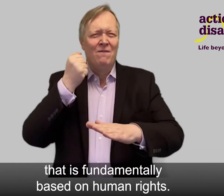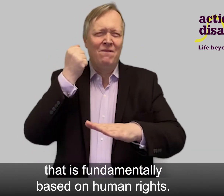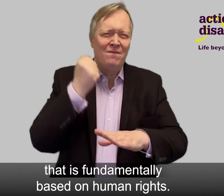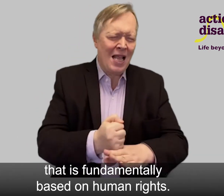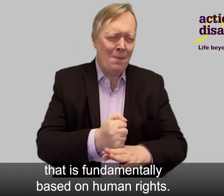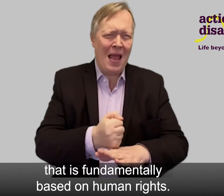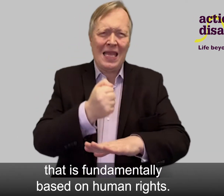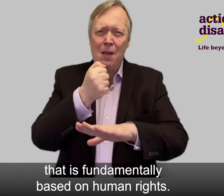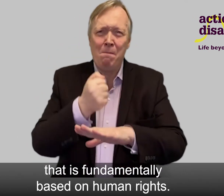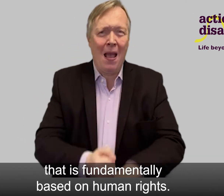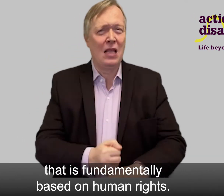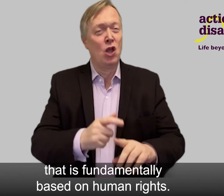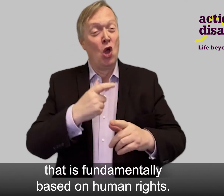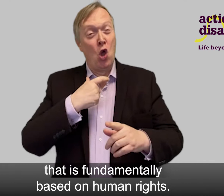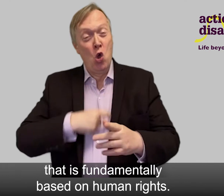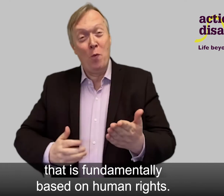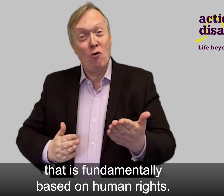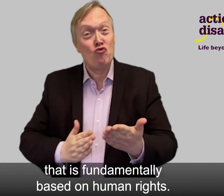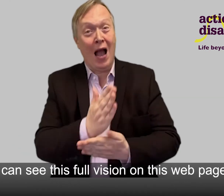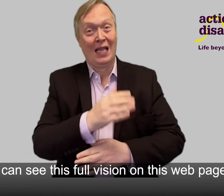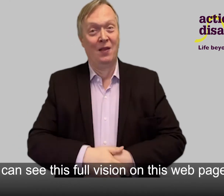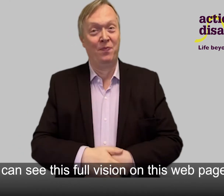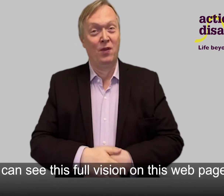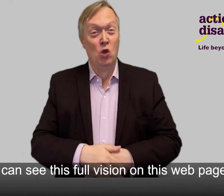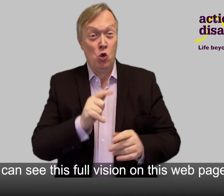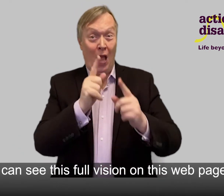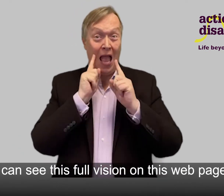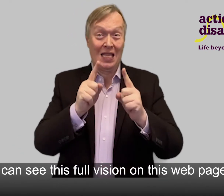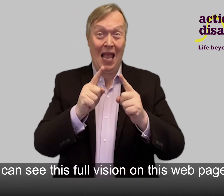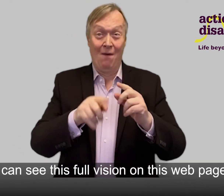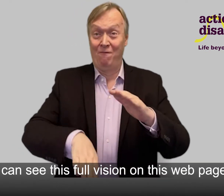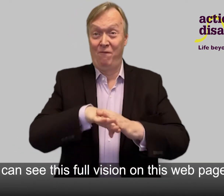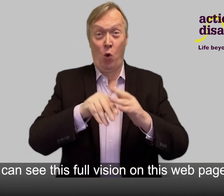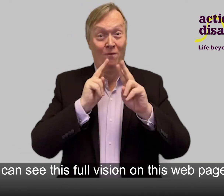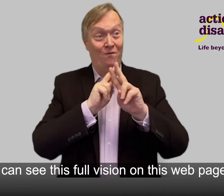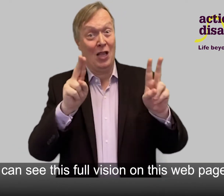based on human rights. You can see this full vision on this webpage.